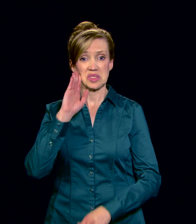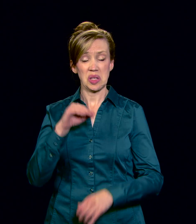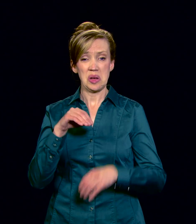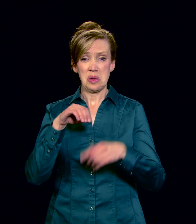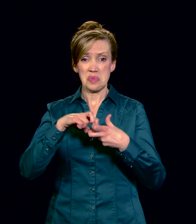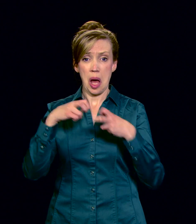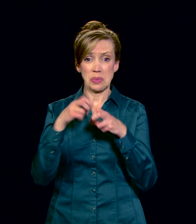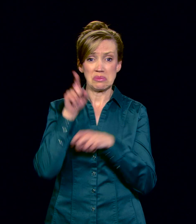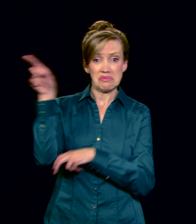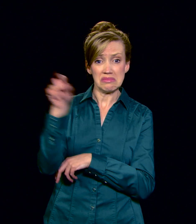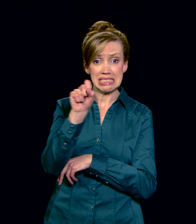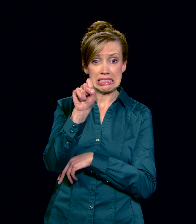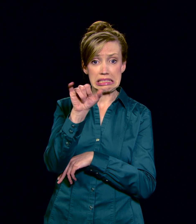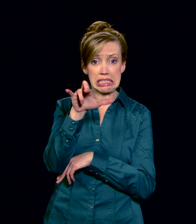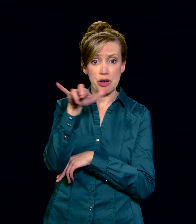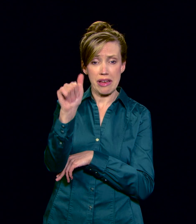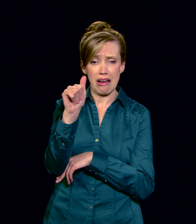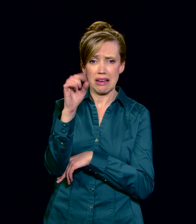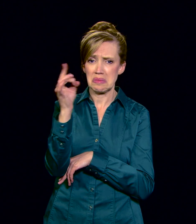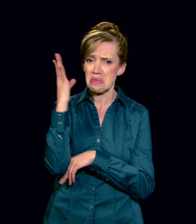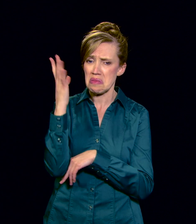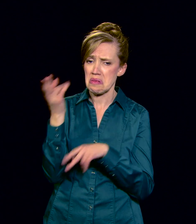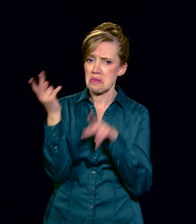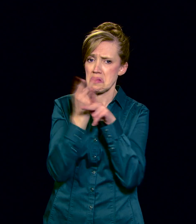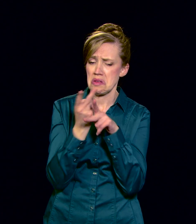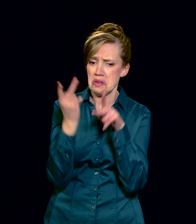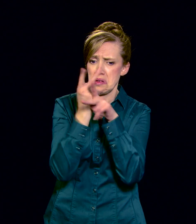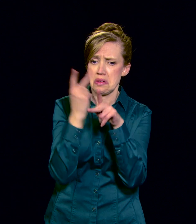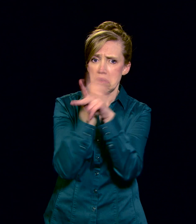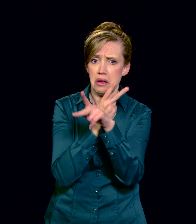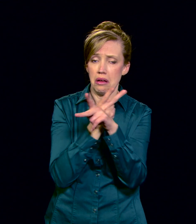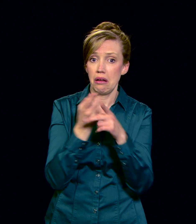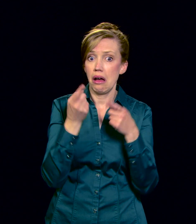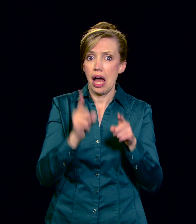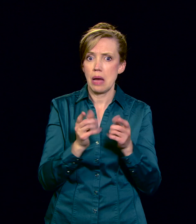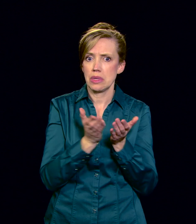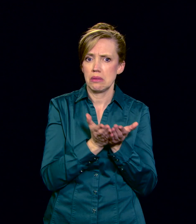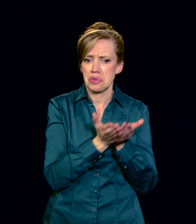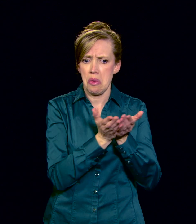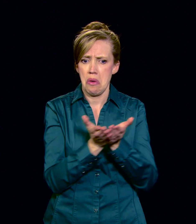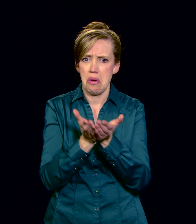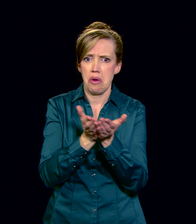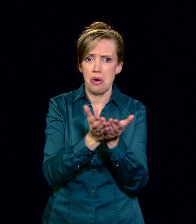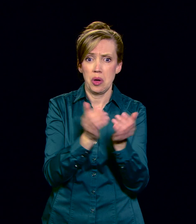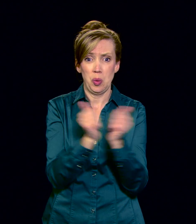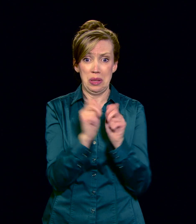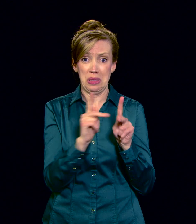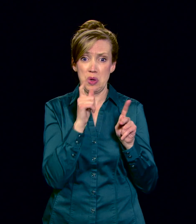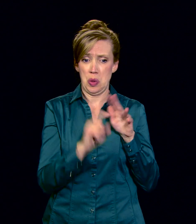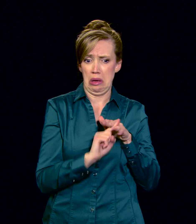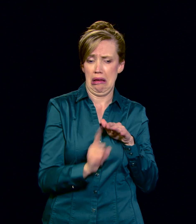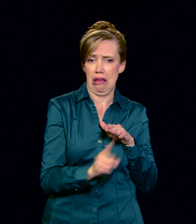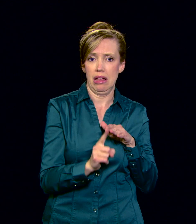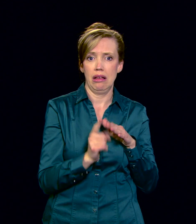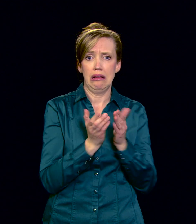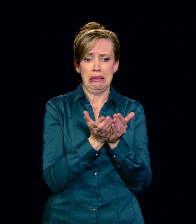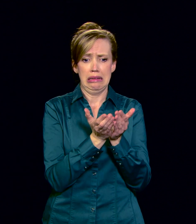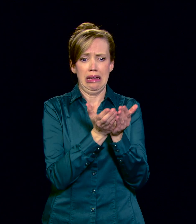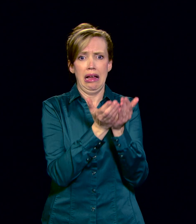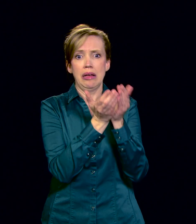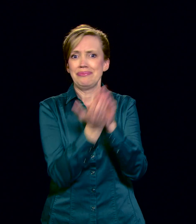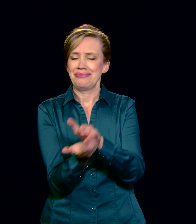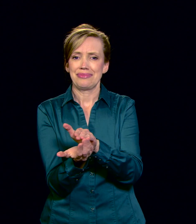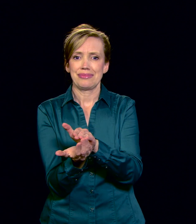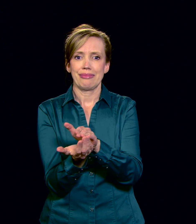When the humanitarian crisis in Syria was reaching breaking point, a boat containing Syrian refugees capsized in the Mediterranean.